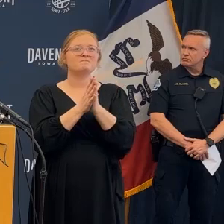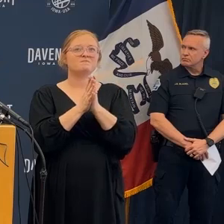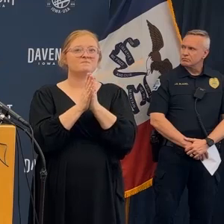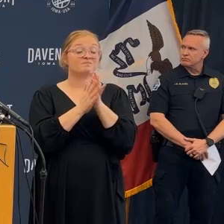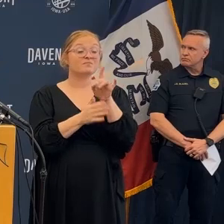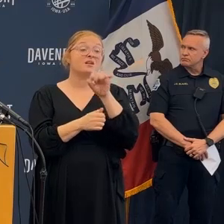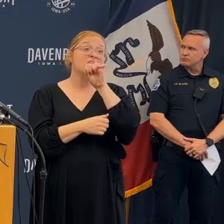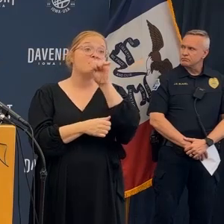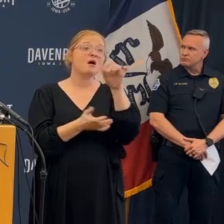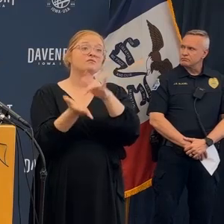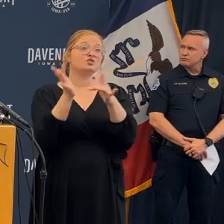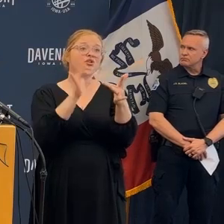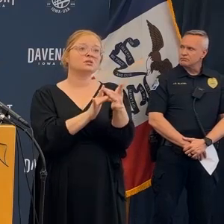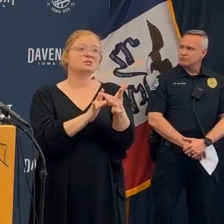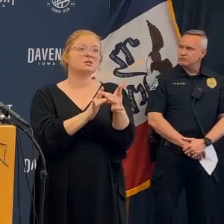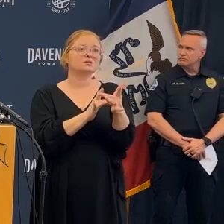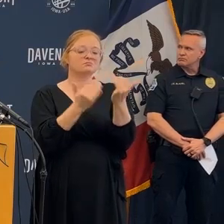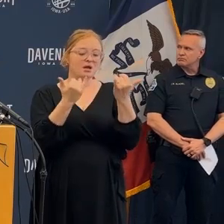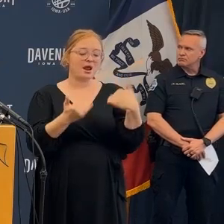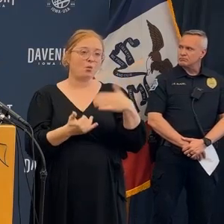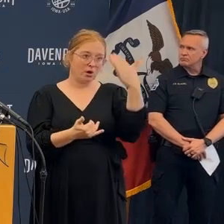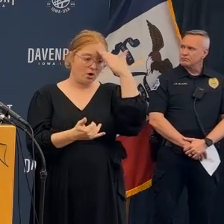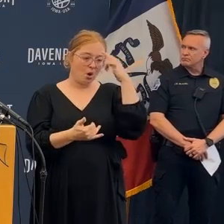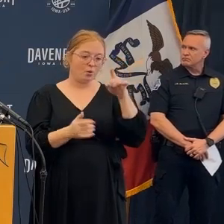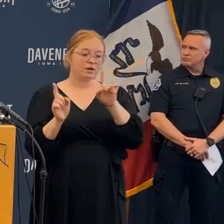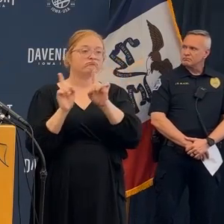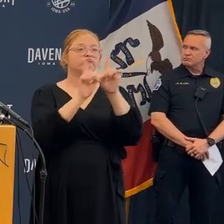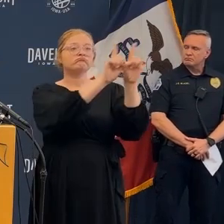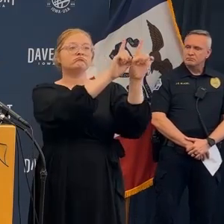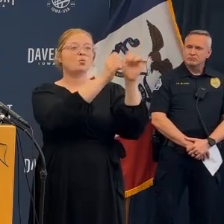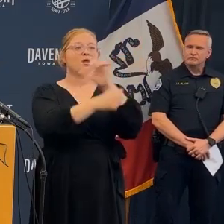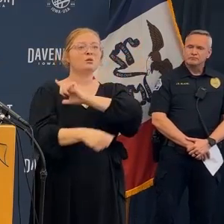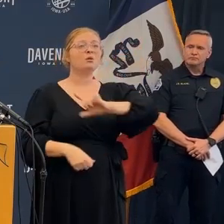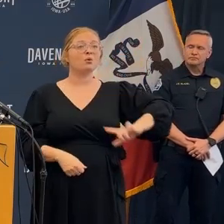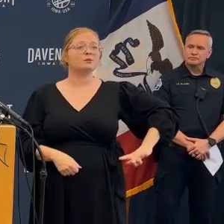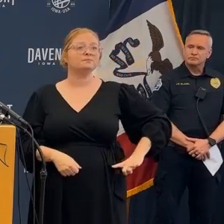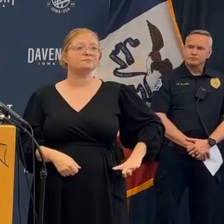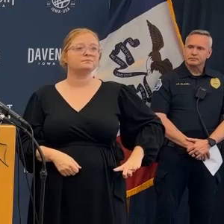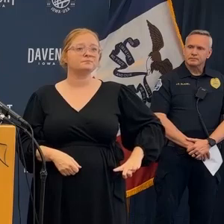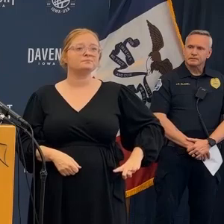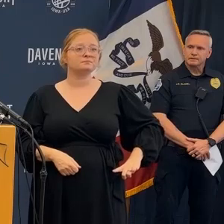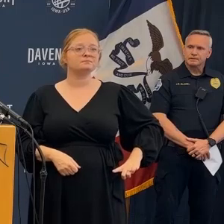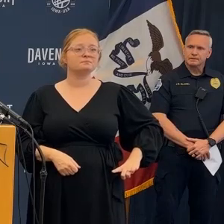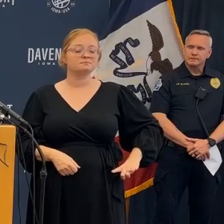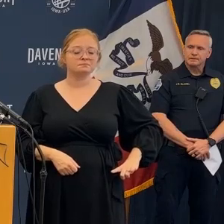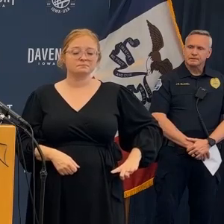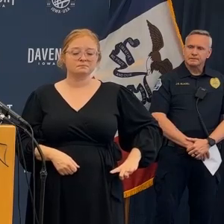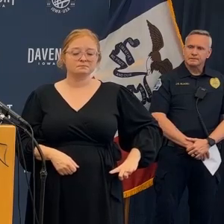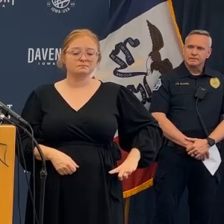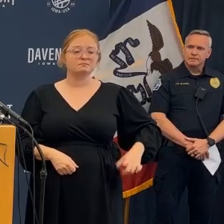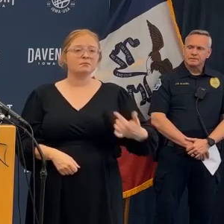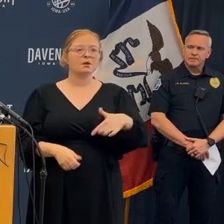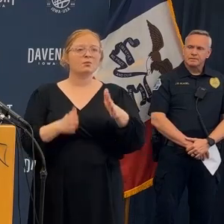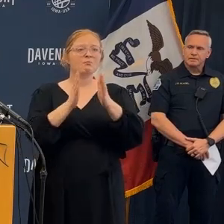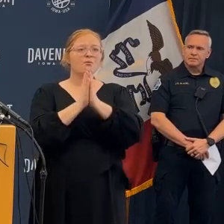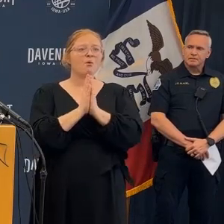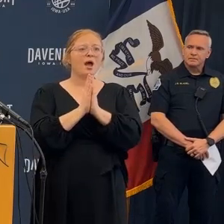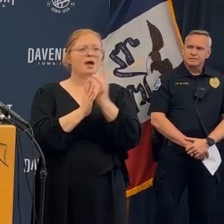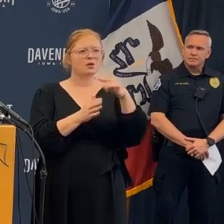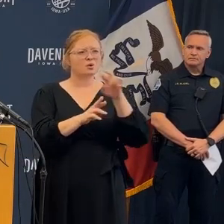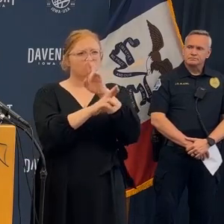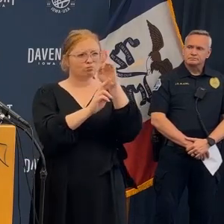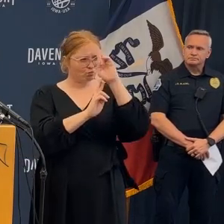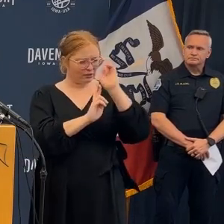So Ryan was, he loved Jesus, and we know he's with the Lord, and